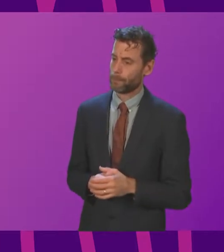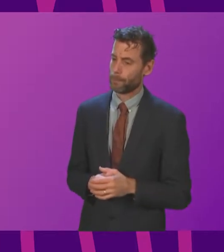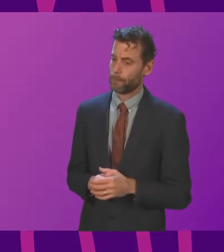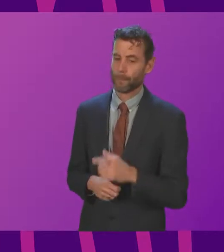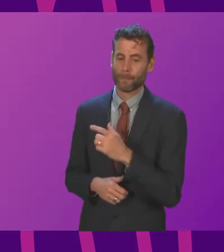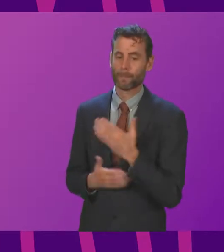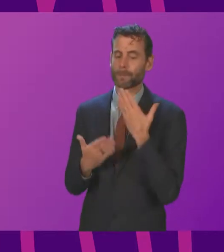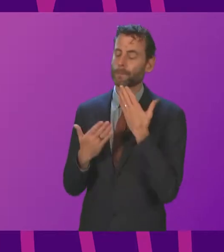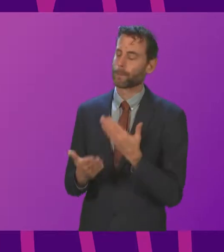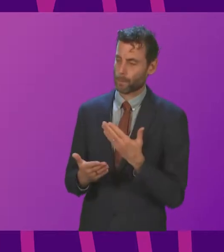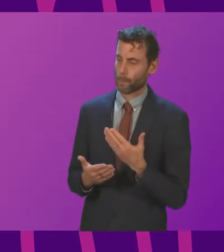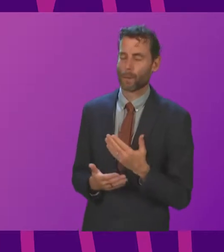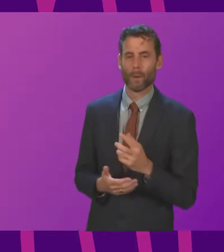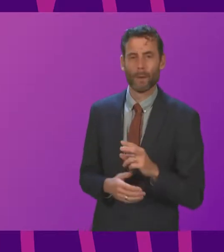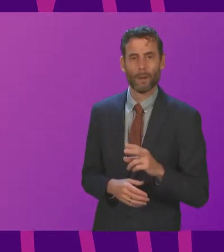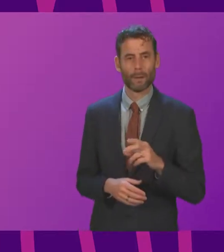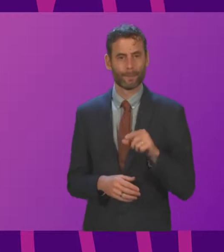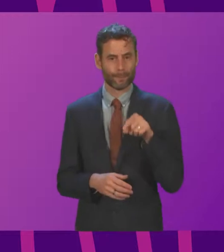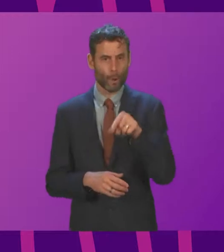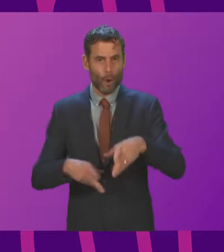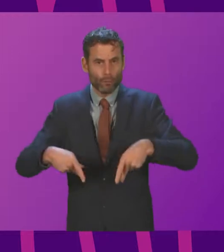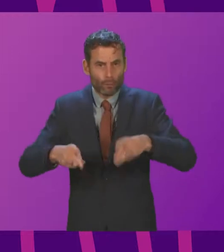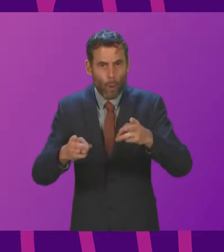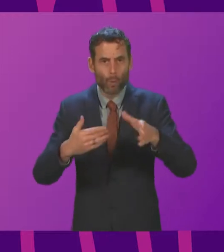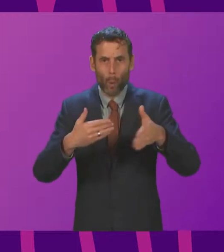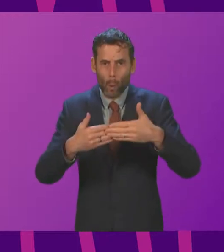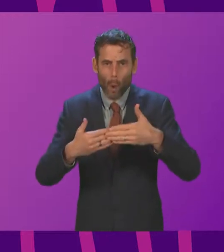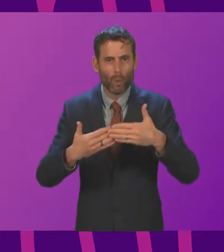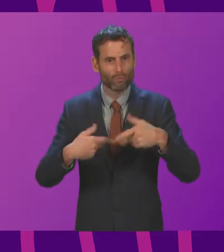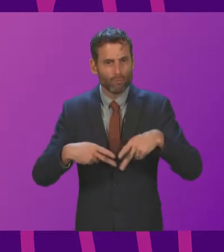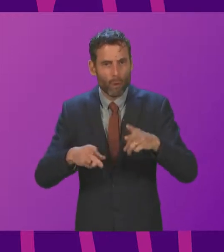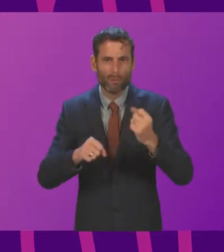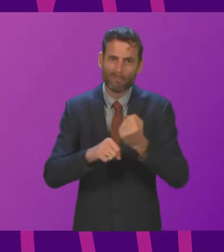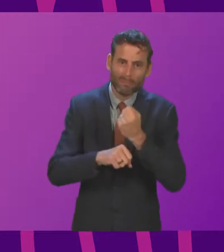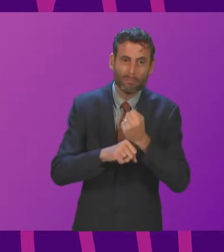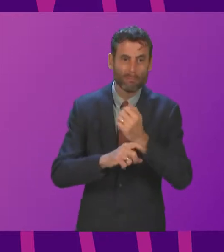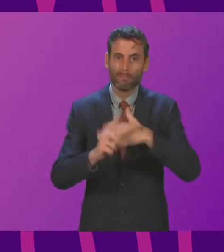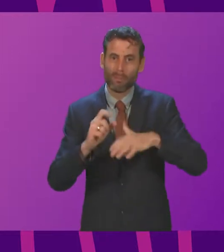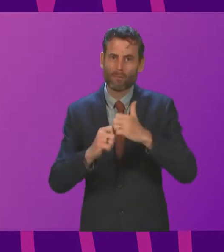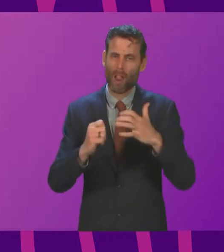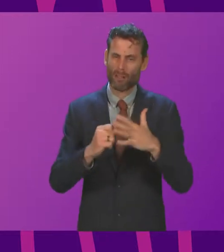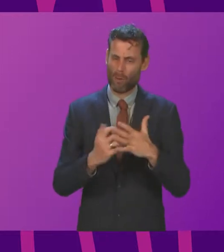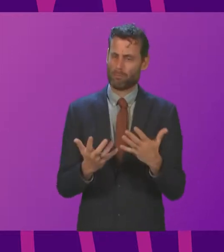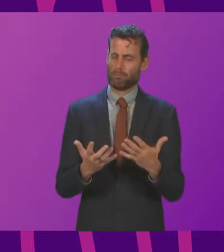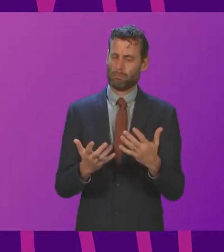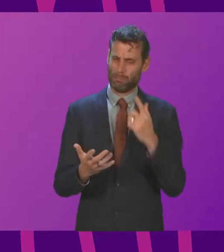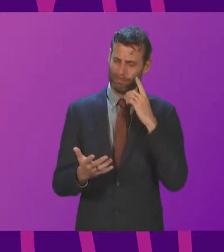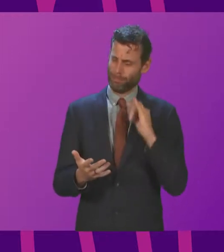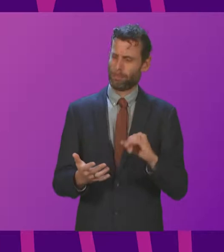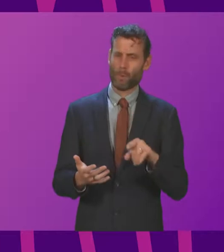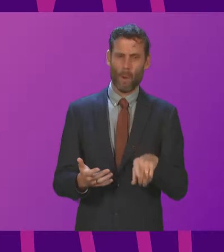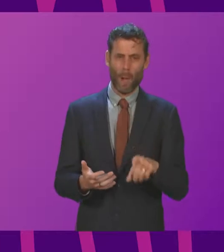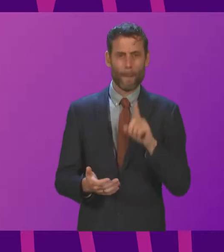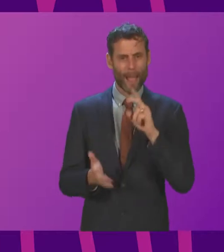Thank you. With significant road closures and ill-timed roadworks all across Glasgow, what provisions have been put in place to allow hard-working